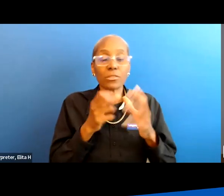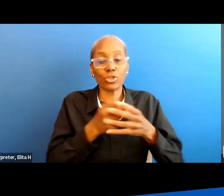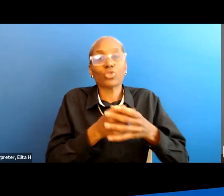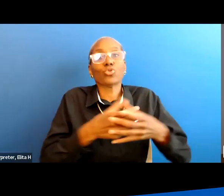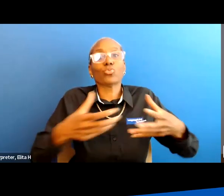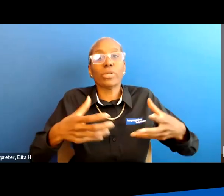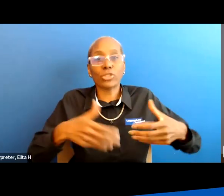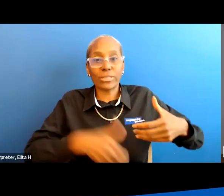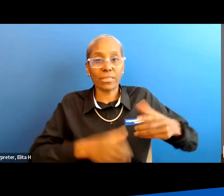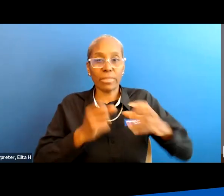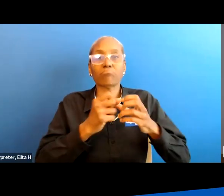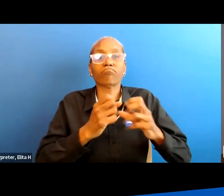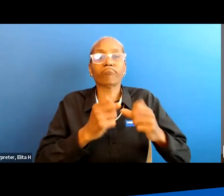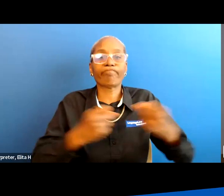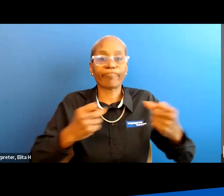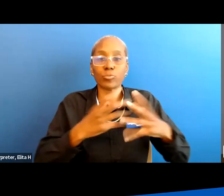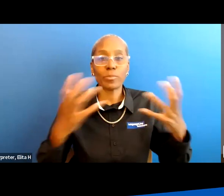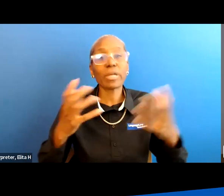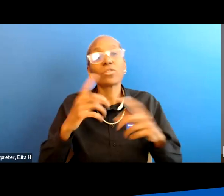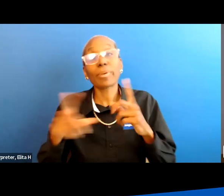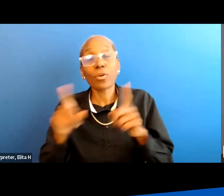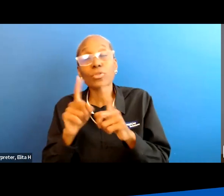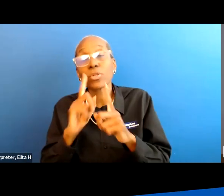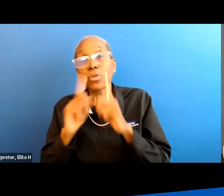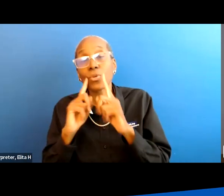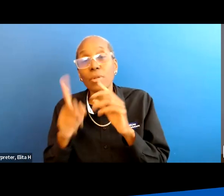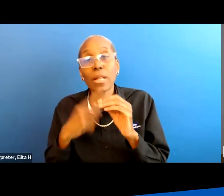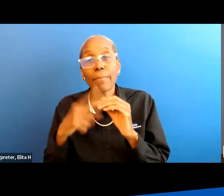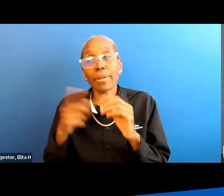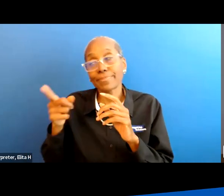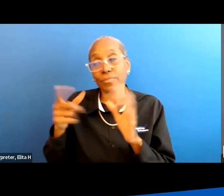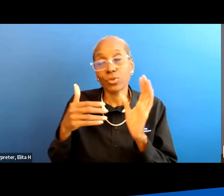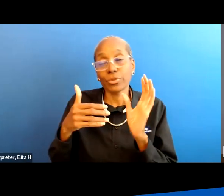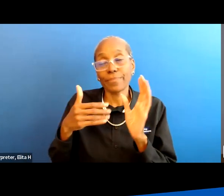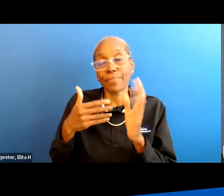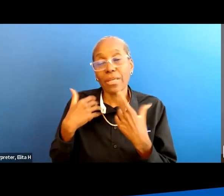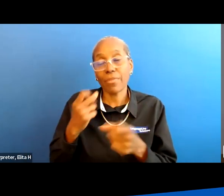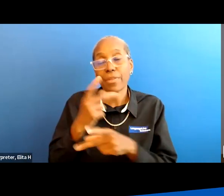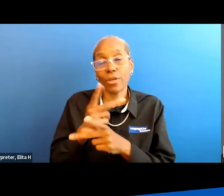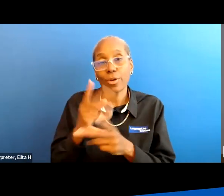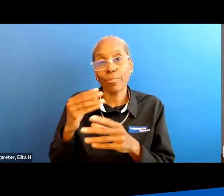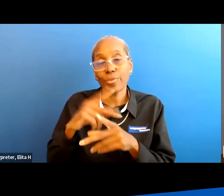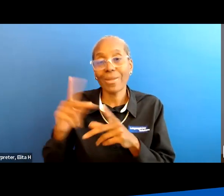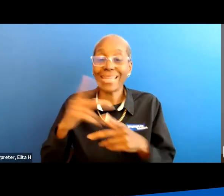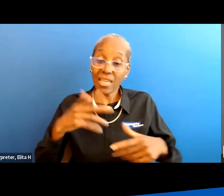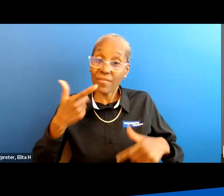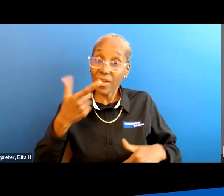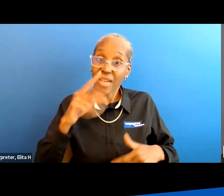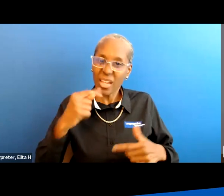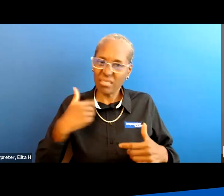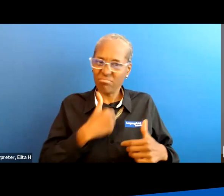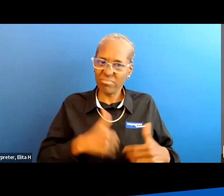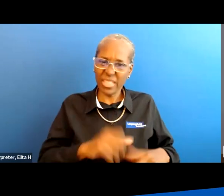that stomach and but i think you know talking about to your health care professional about if your gut is working fast enough